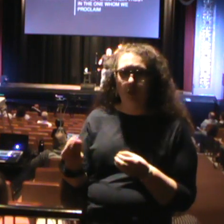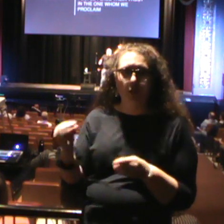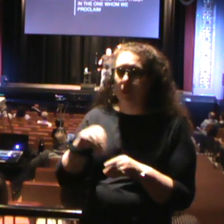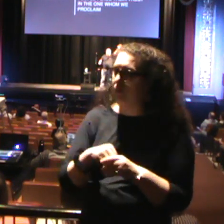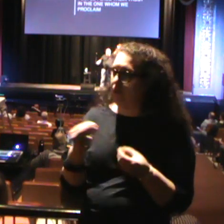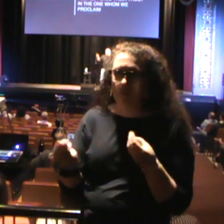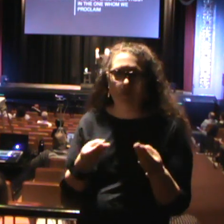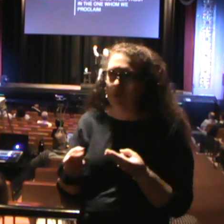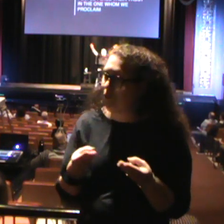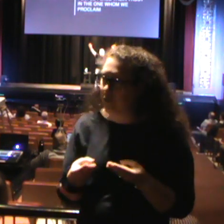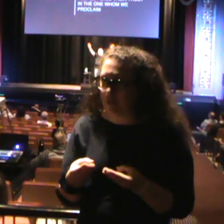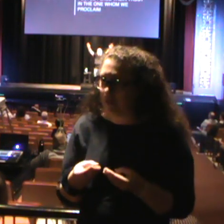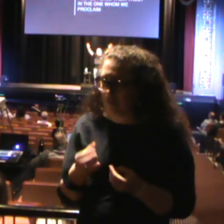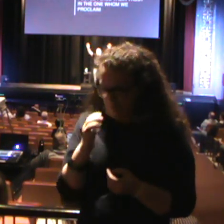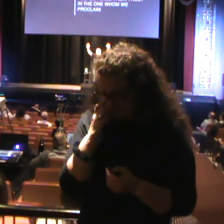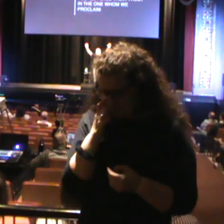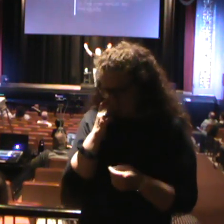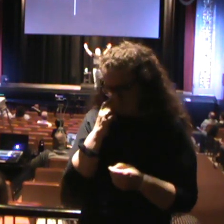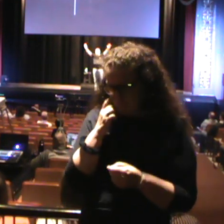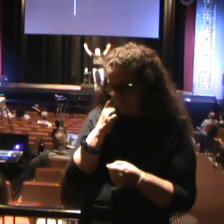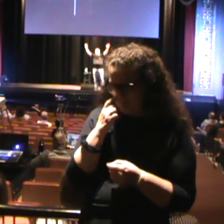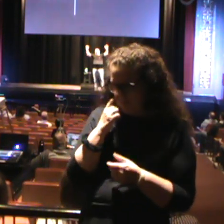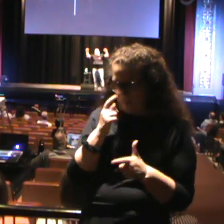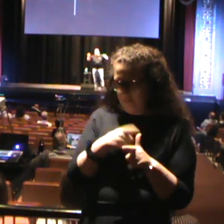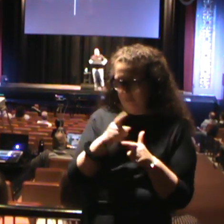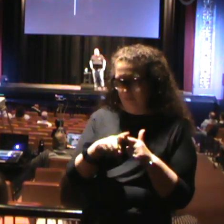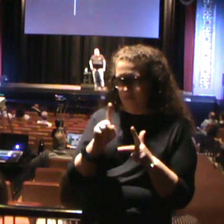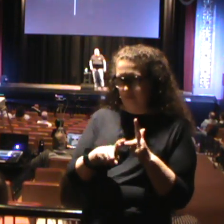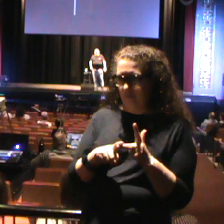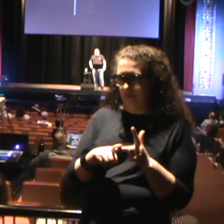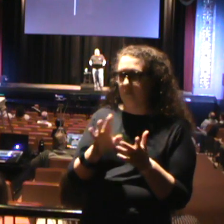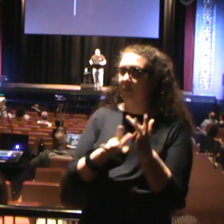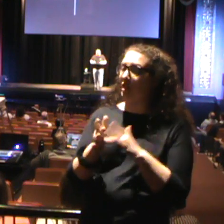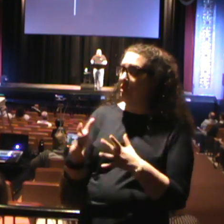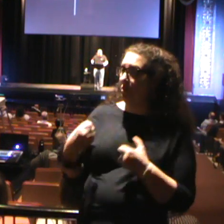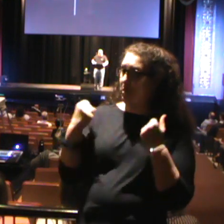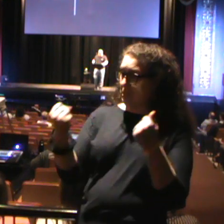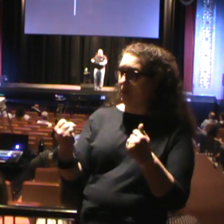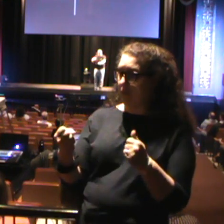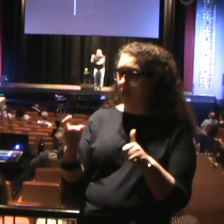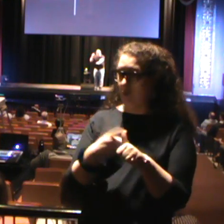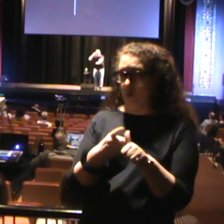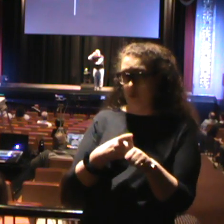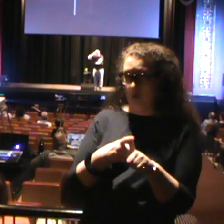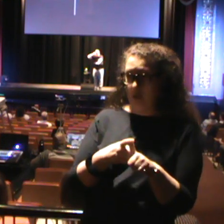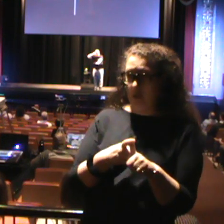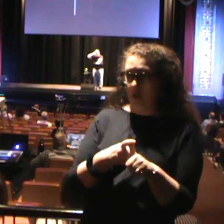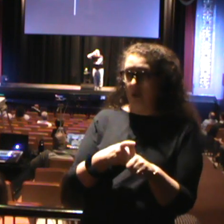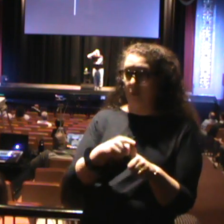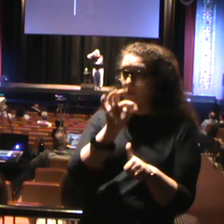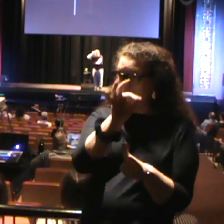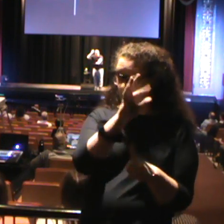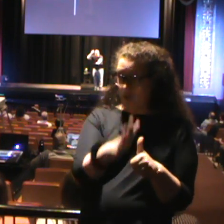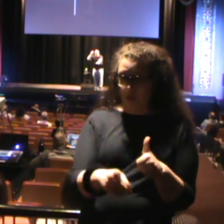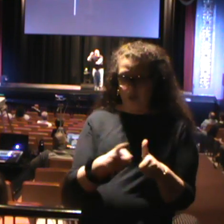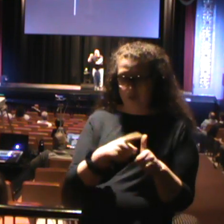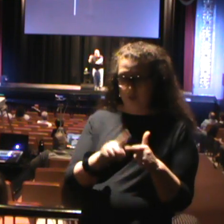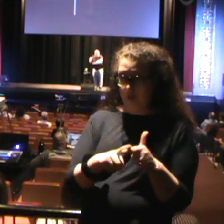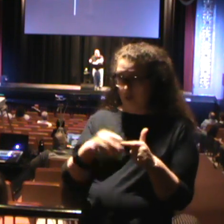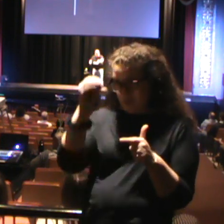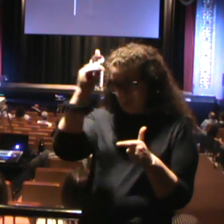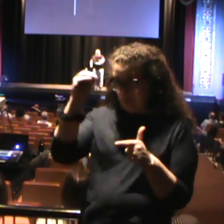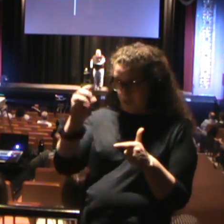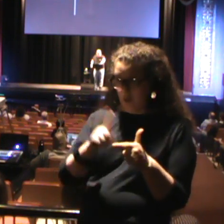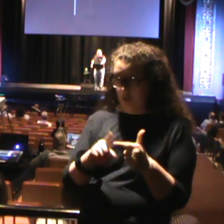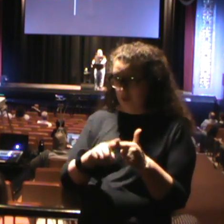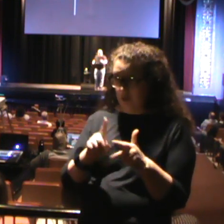preached, he teached, but his third ministry was healing. The method that Jesus used to reach people was healing. Verses 23